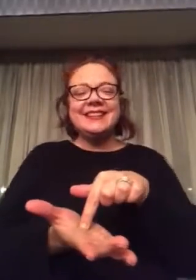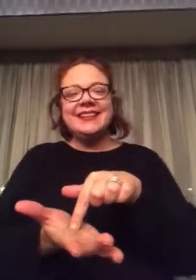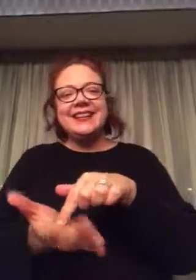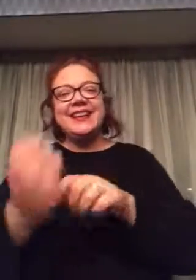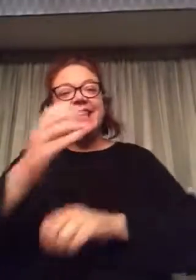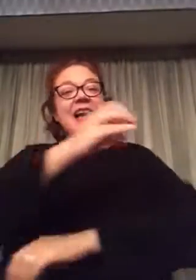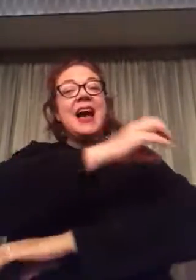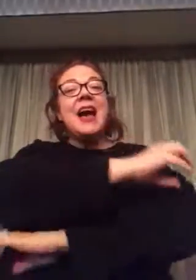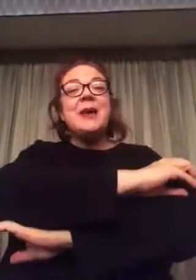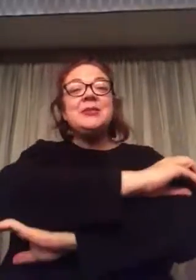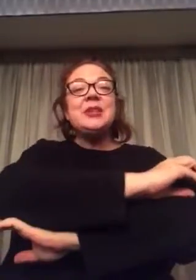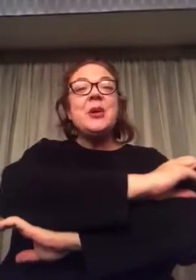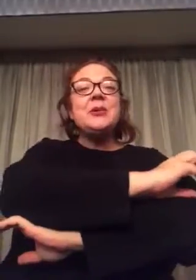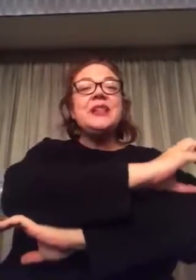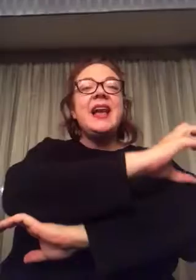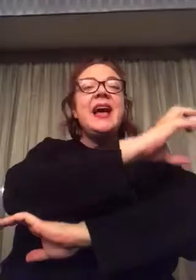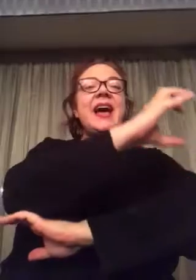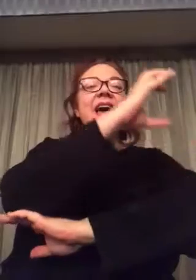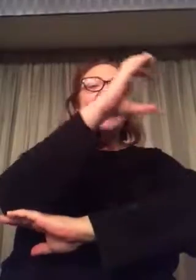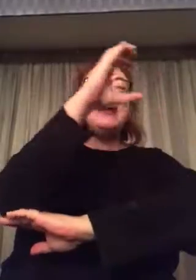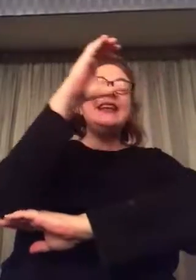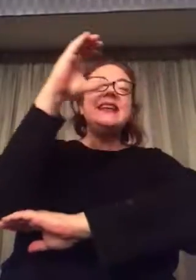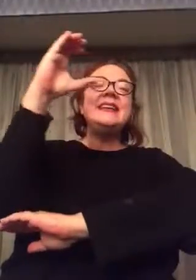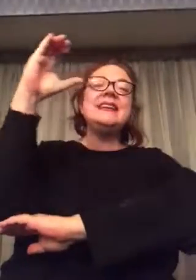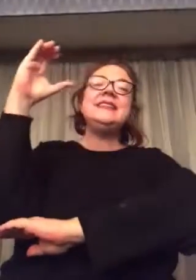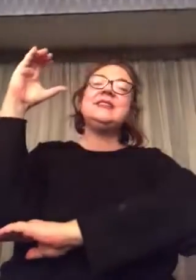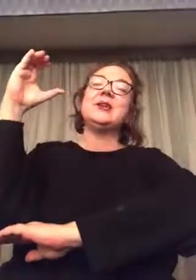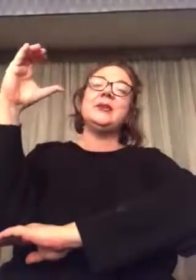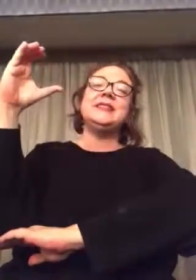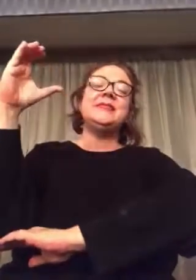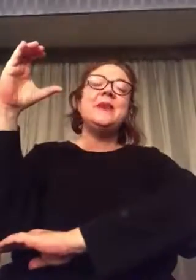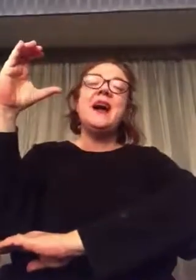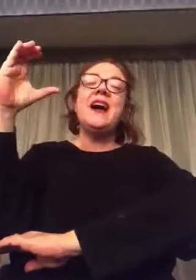I'm so glad it's Christmas